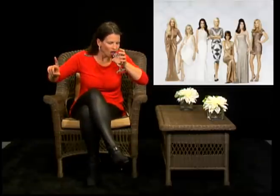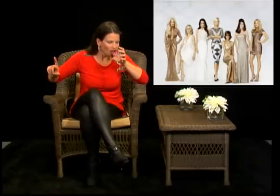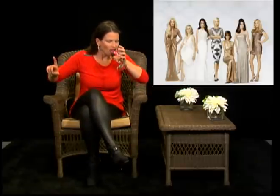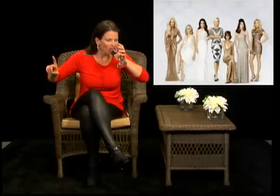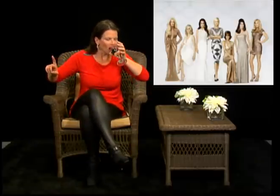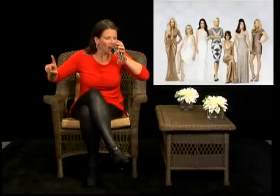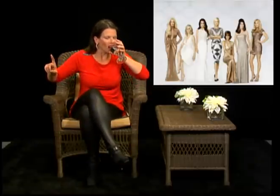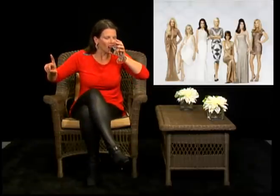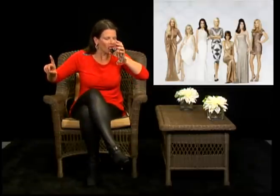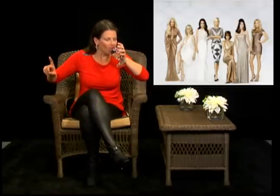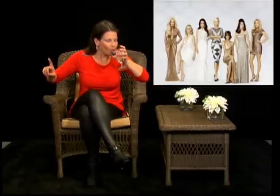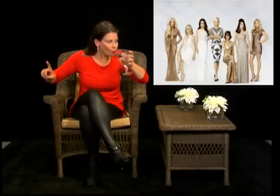I'm going drink water.